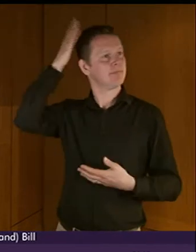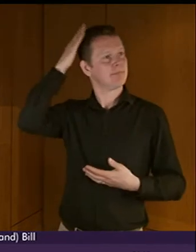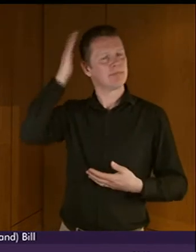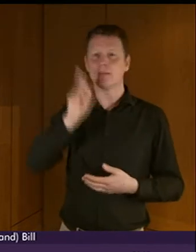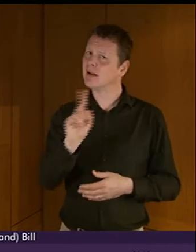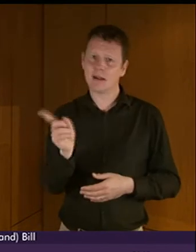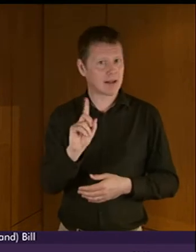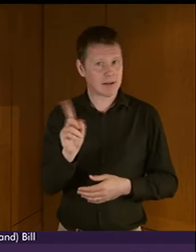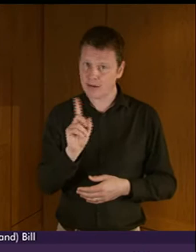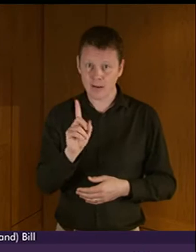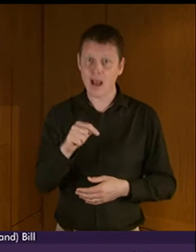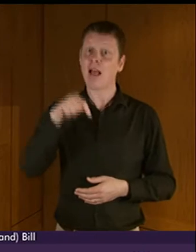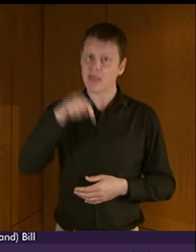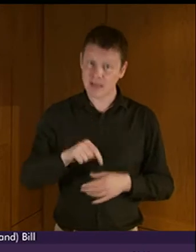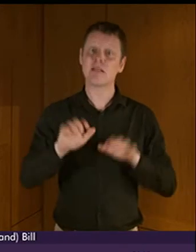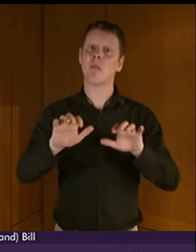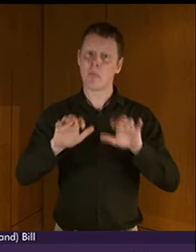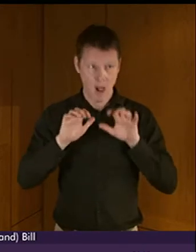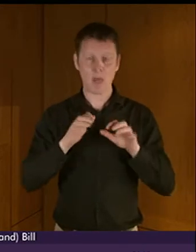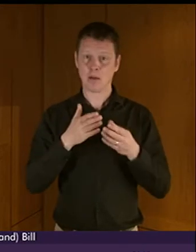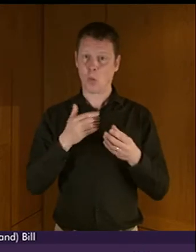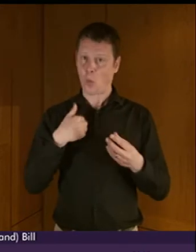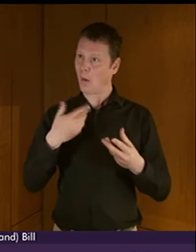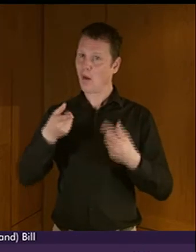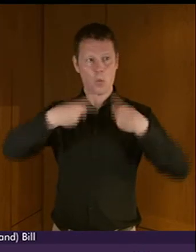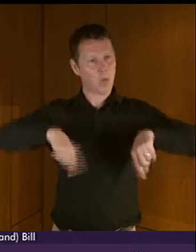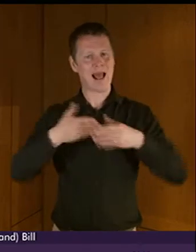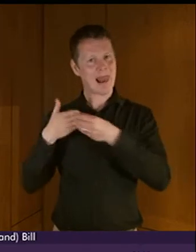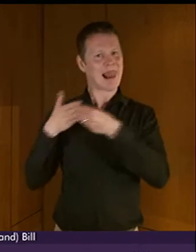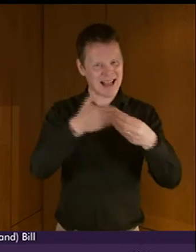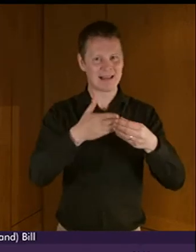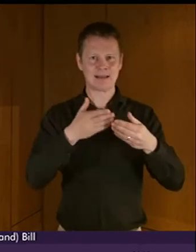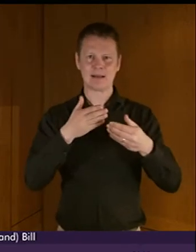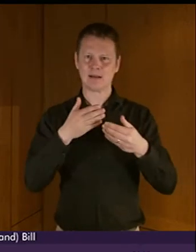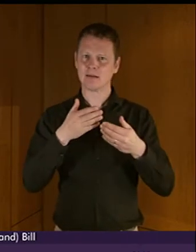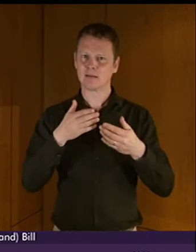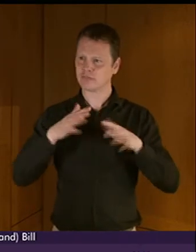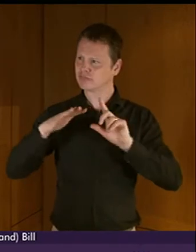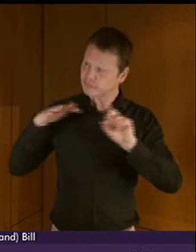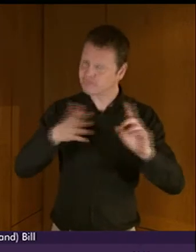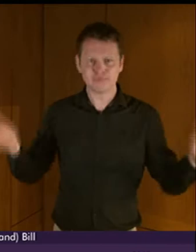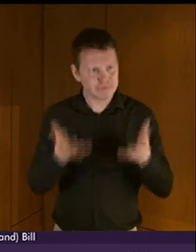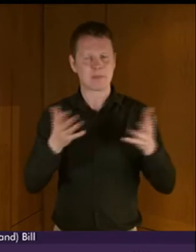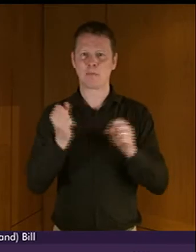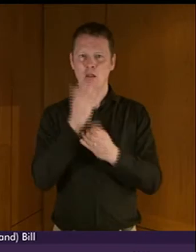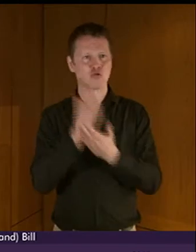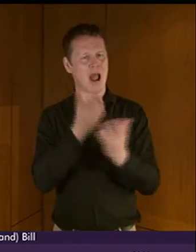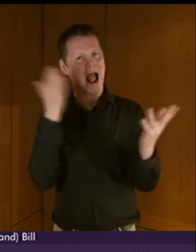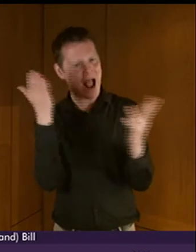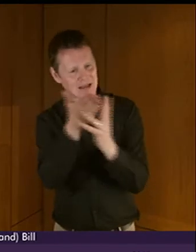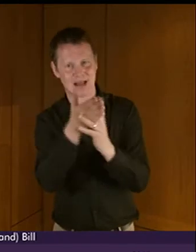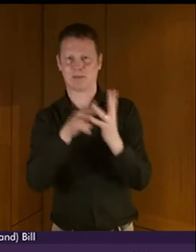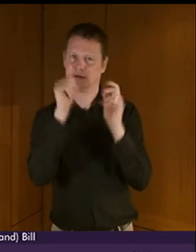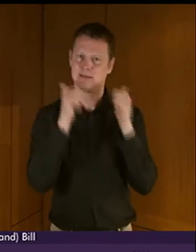leading the way in accessibility. And leading the way in trying to ensure that deaf, deaf-blind